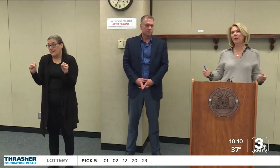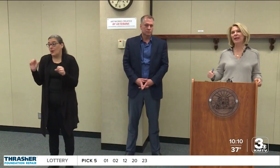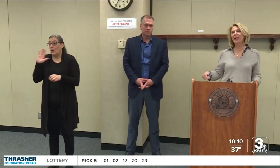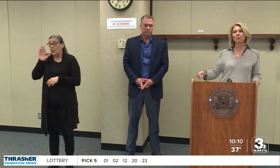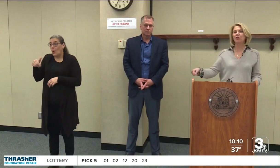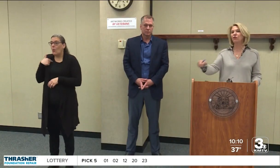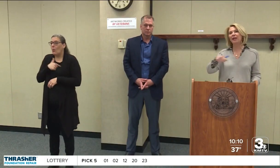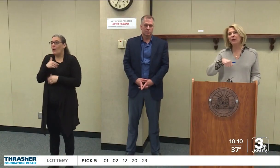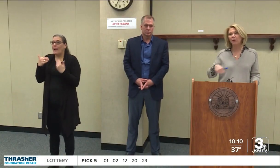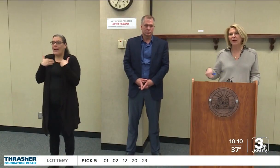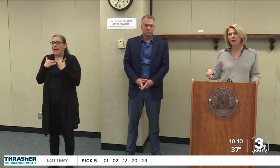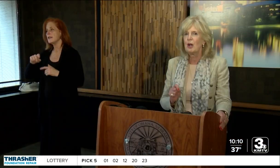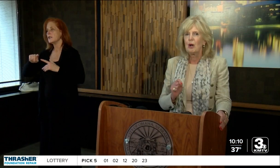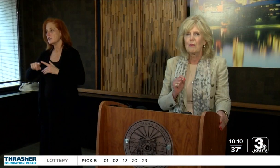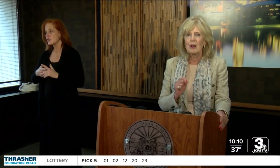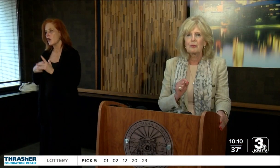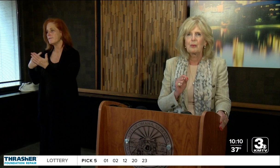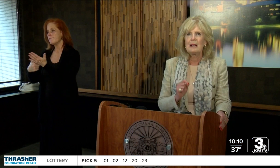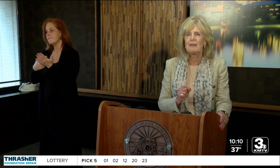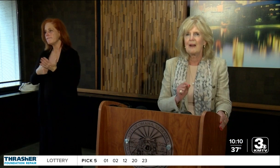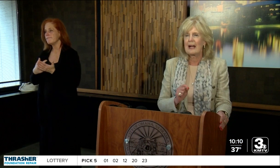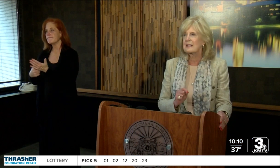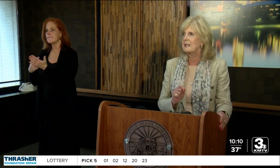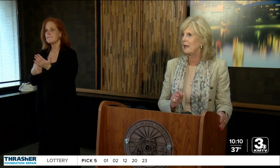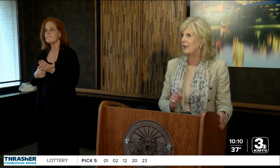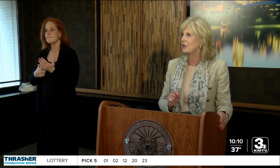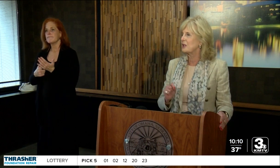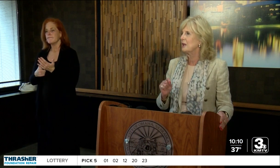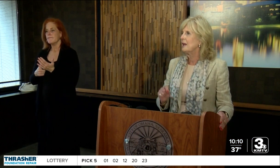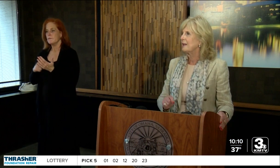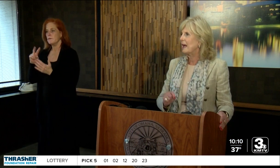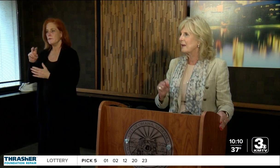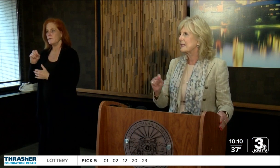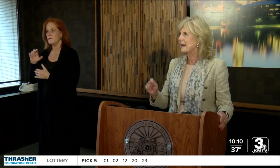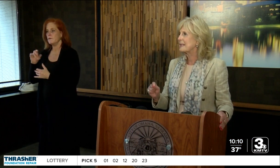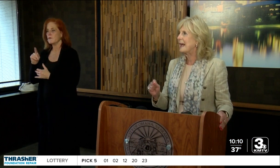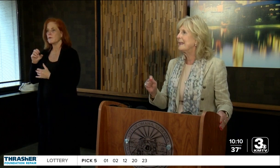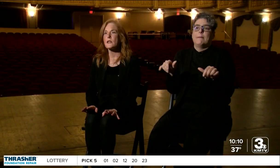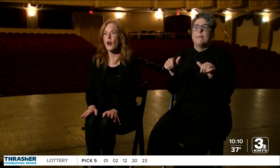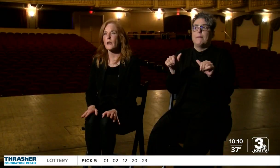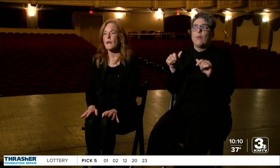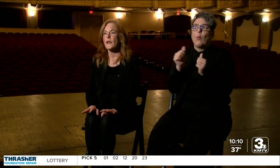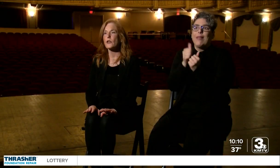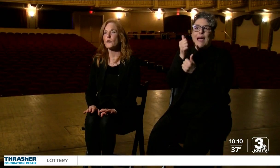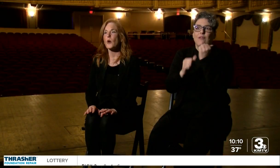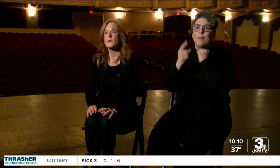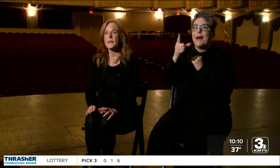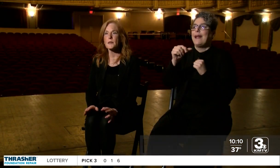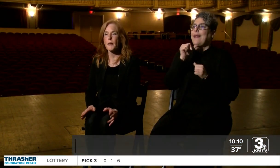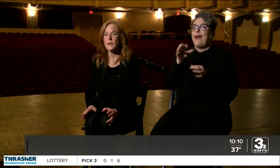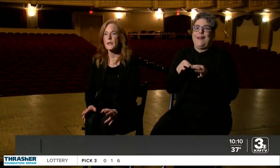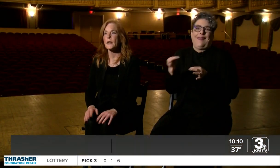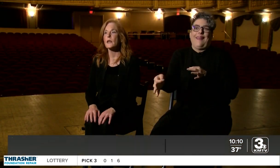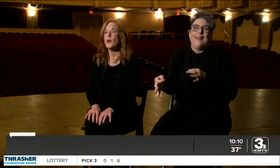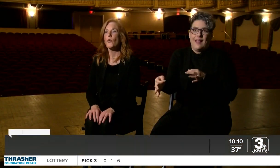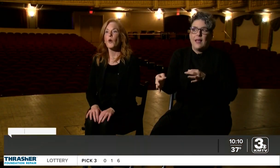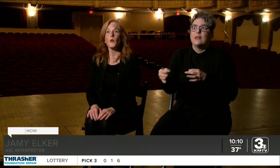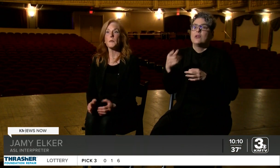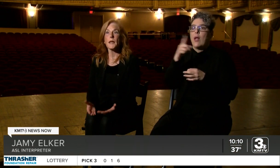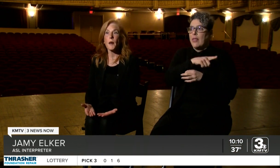for that needed that information just as much as everyone else. They were not in the dark and they knew what was expected and what would